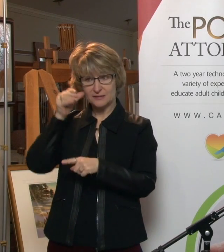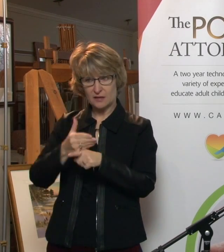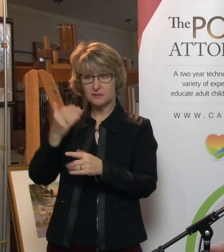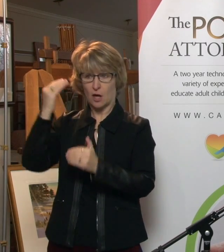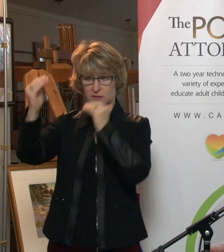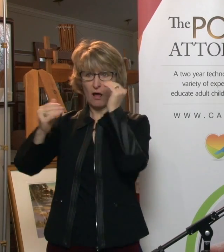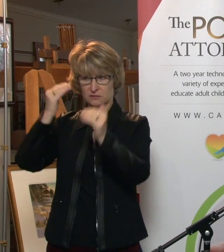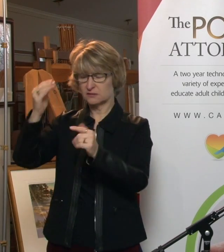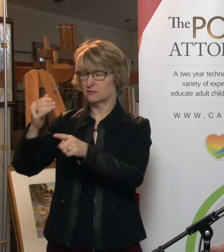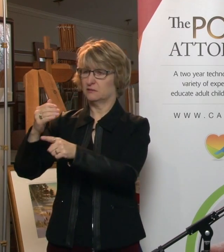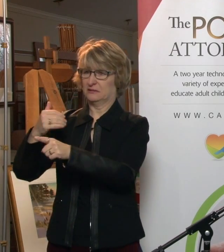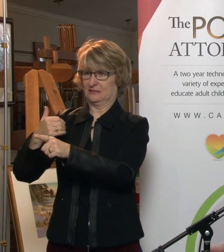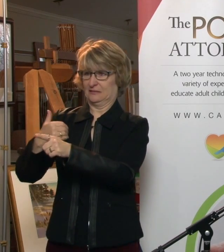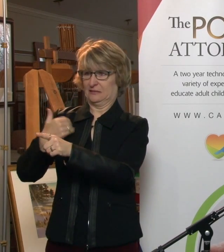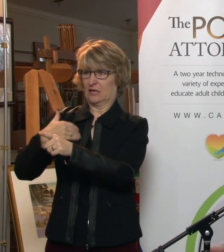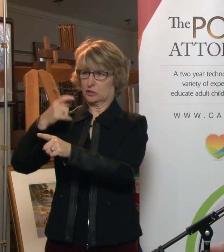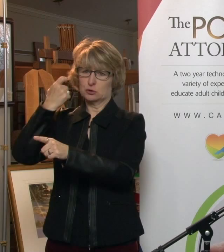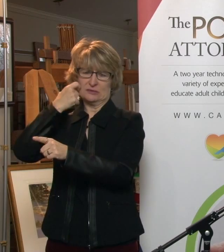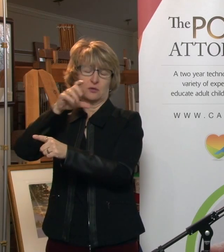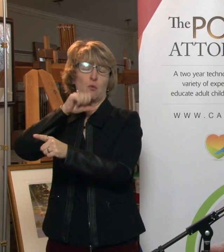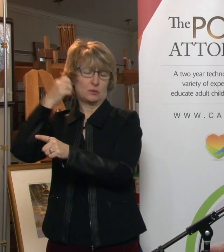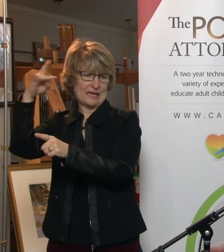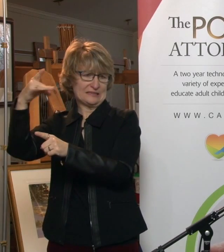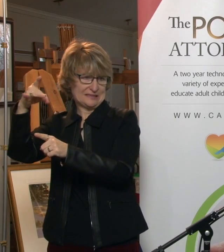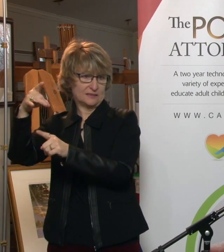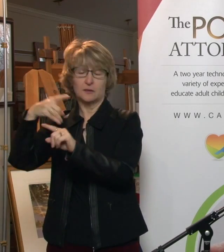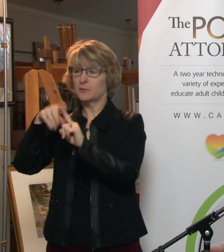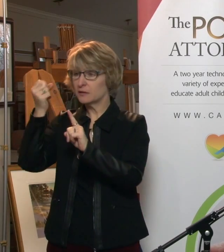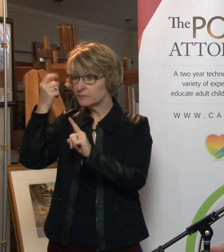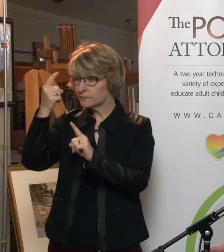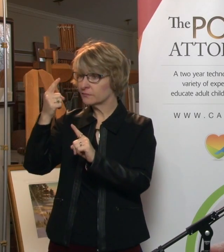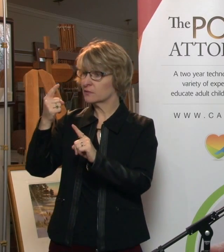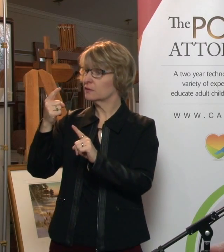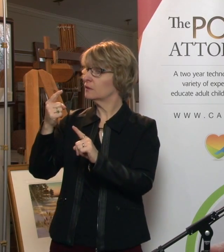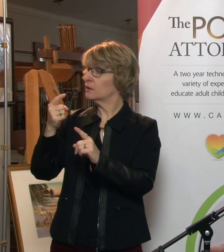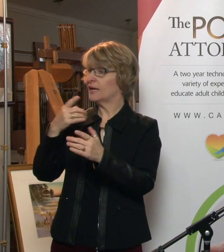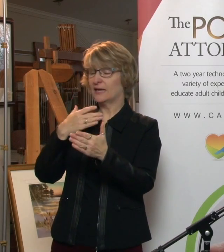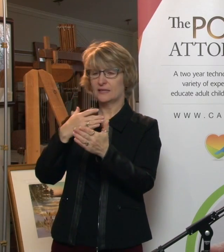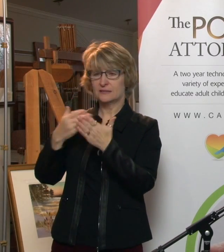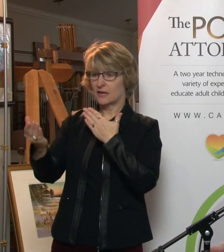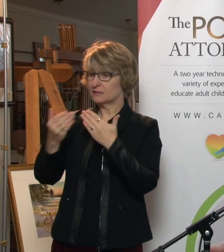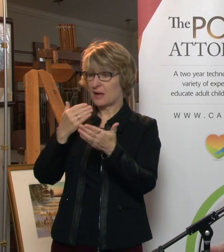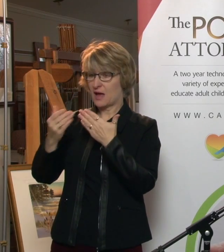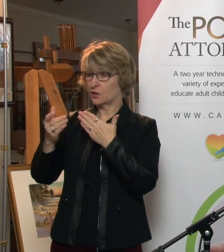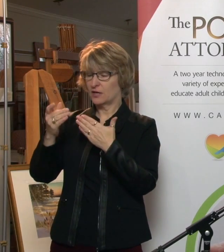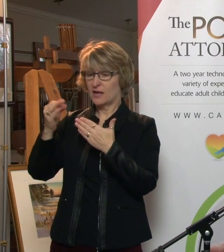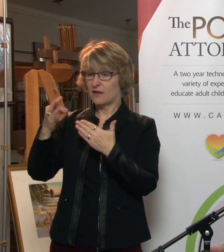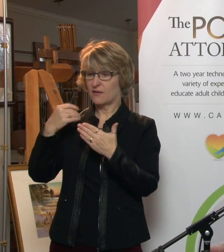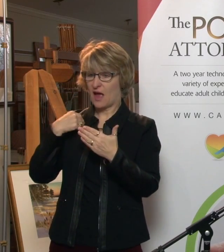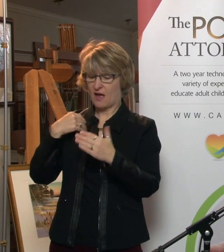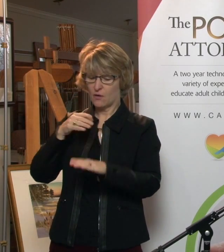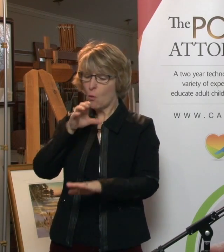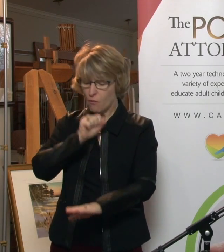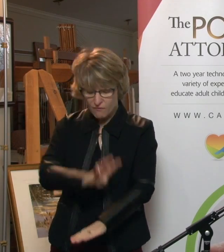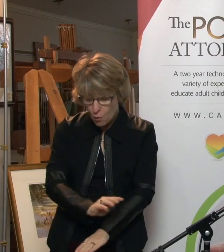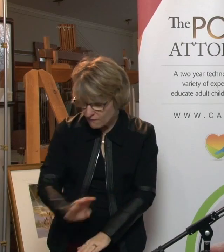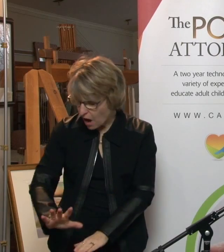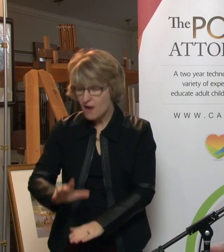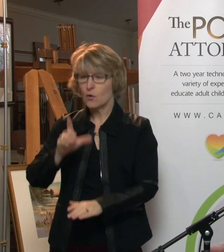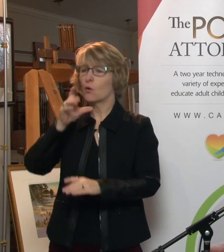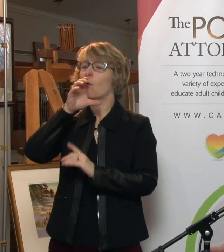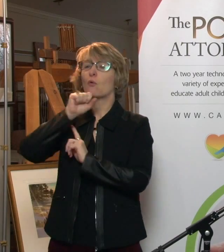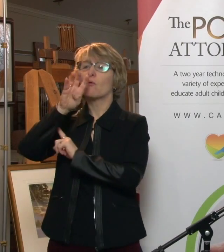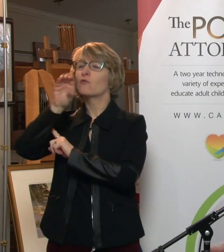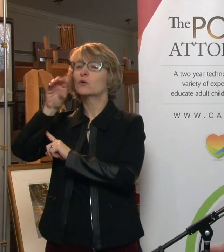adults, the youngest just turned 18, but that would apply whether I left, you know, four and five-year-olds or 40 and